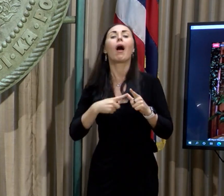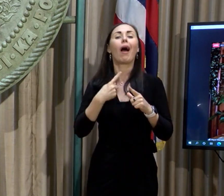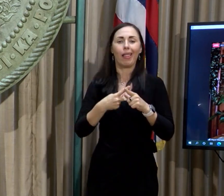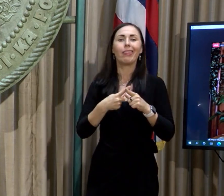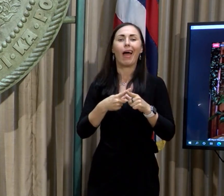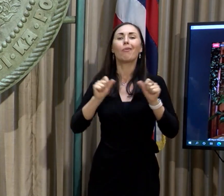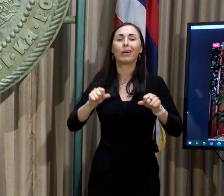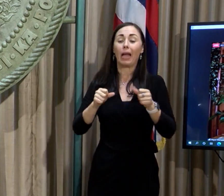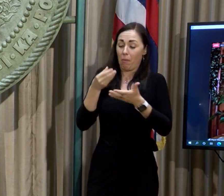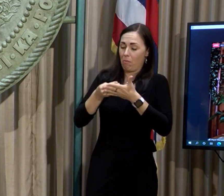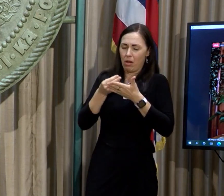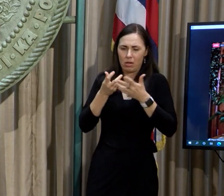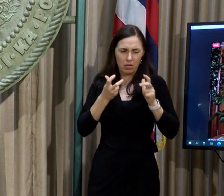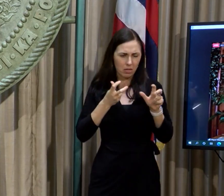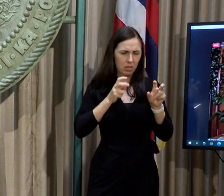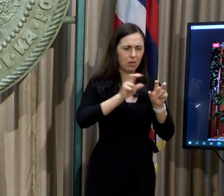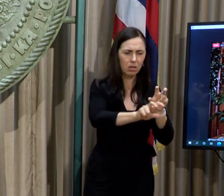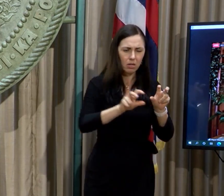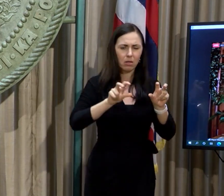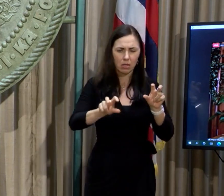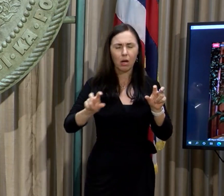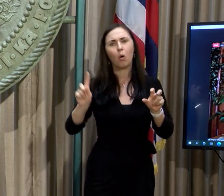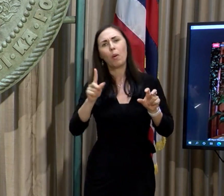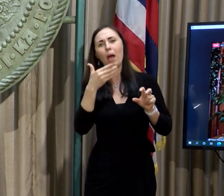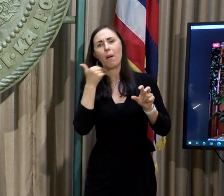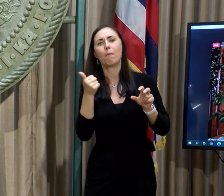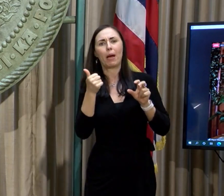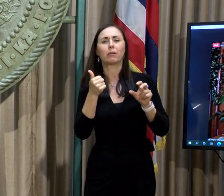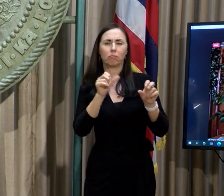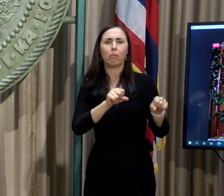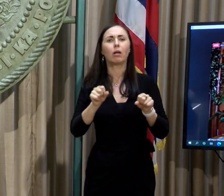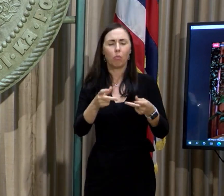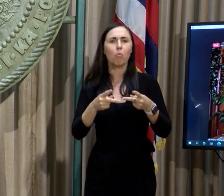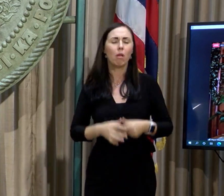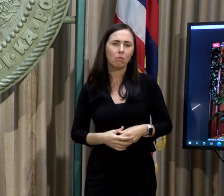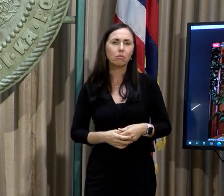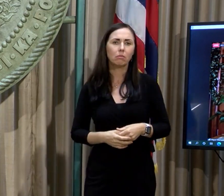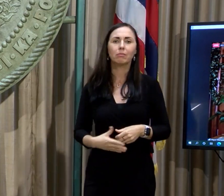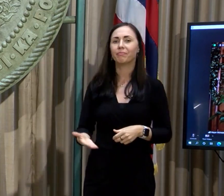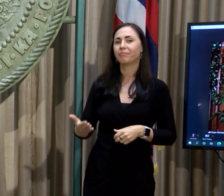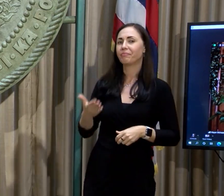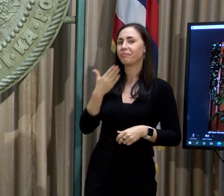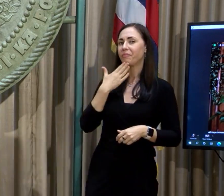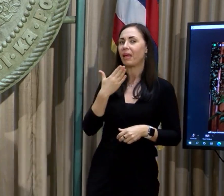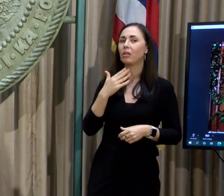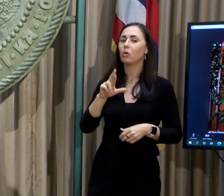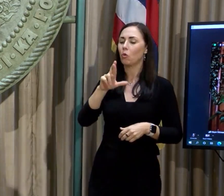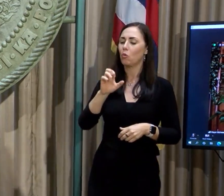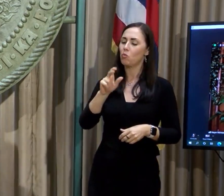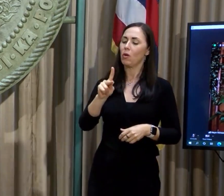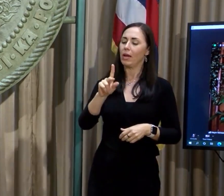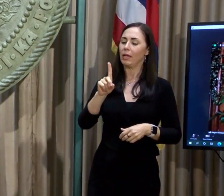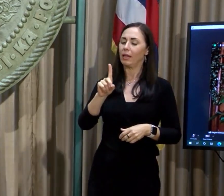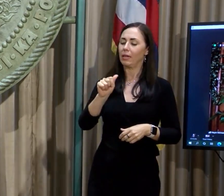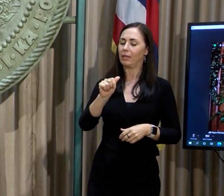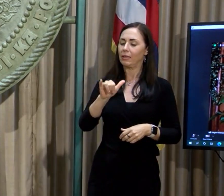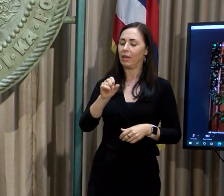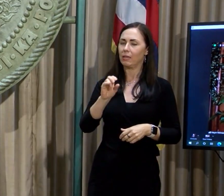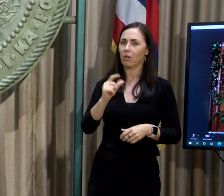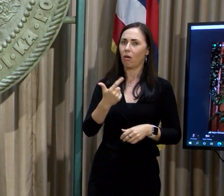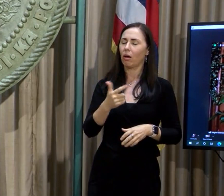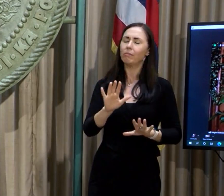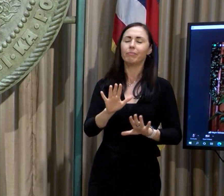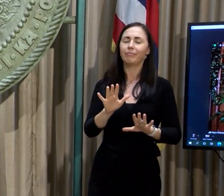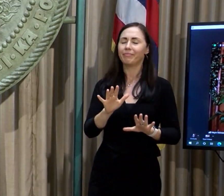investments in those areas of most need. Thank you, Governor. Rick Desog, see you're, sorry, that was